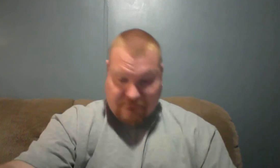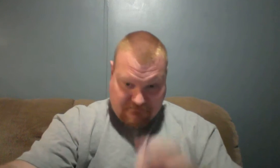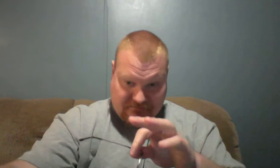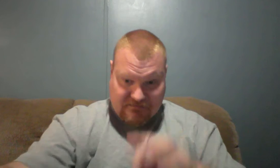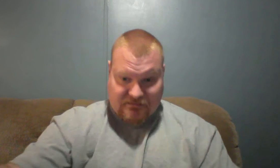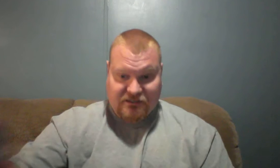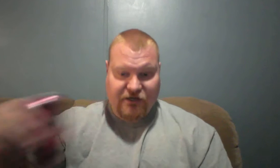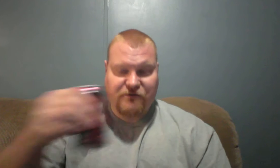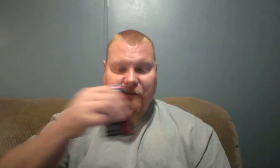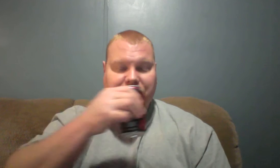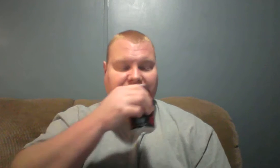Excuse me.